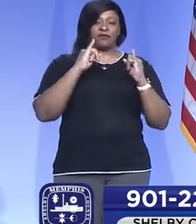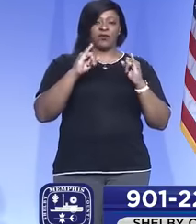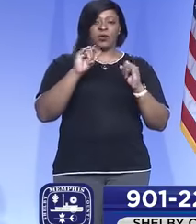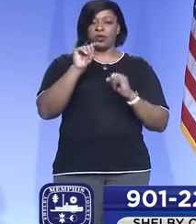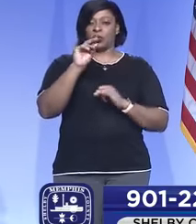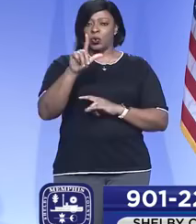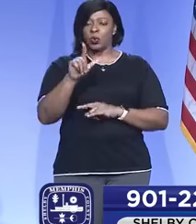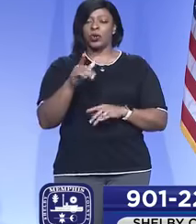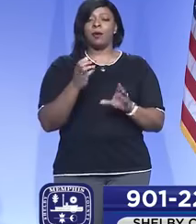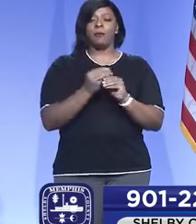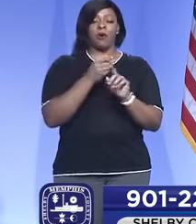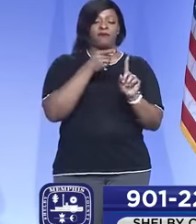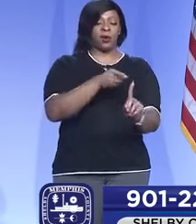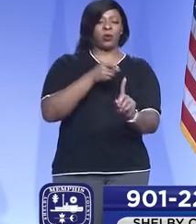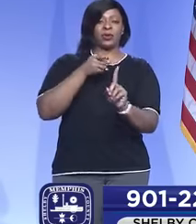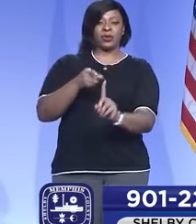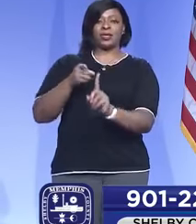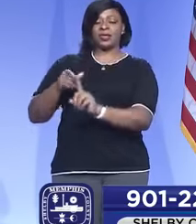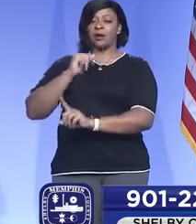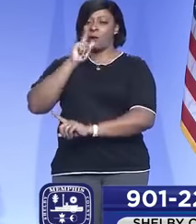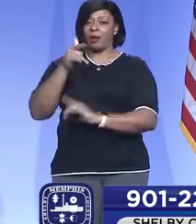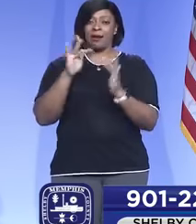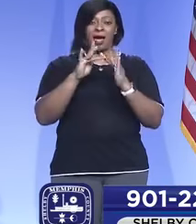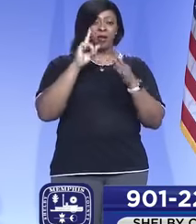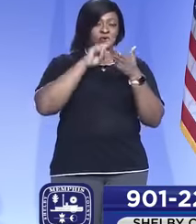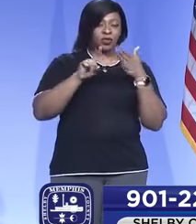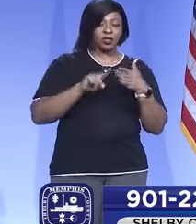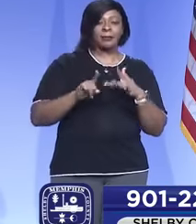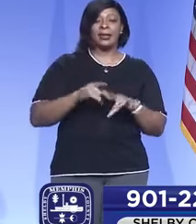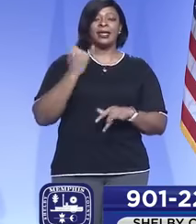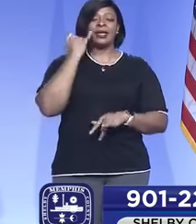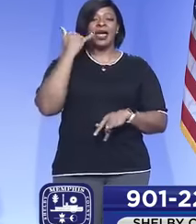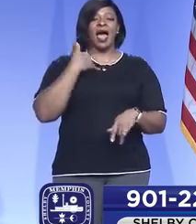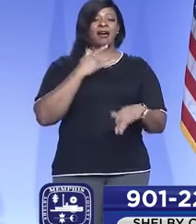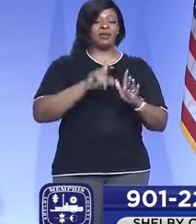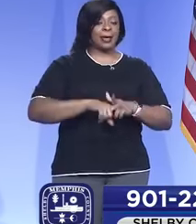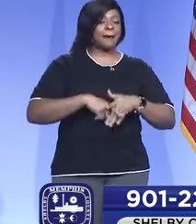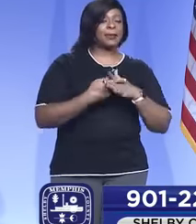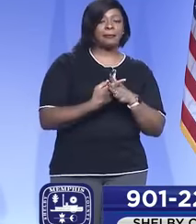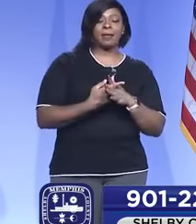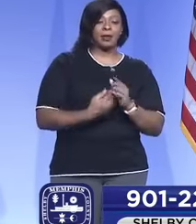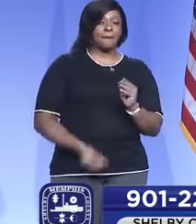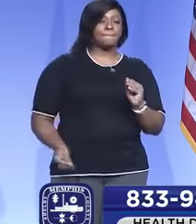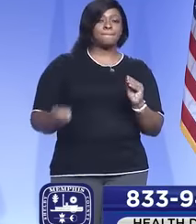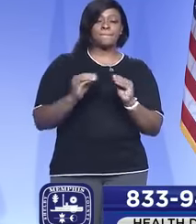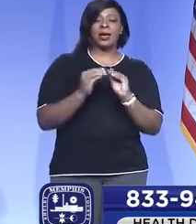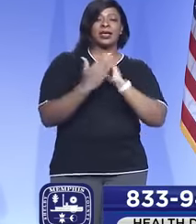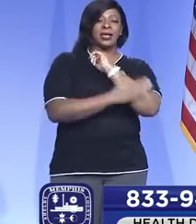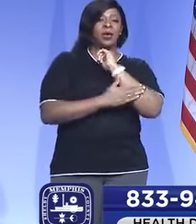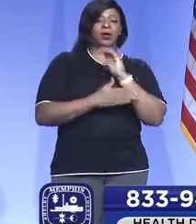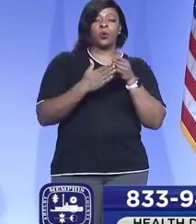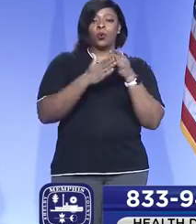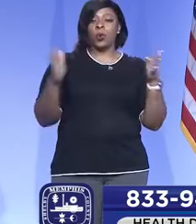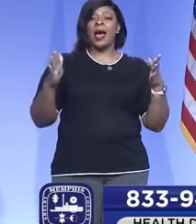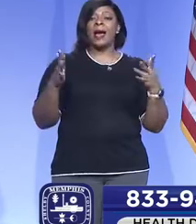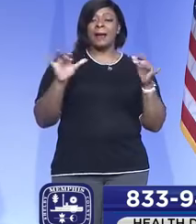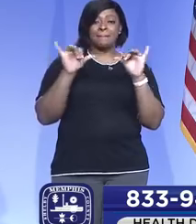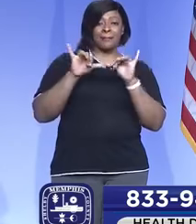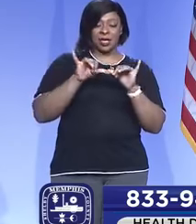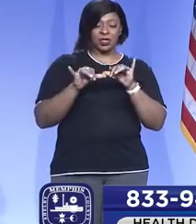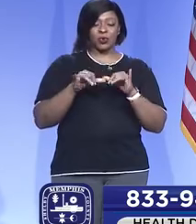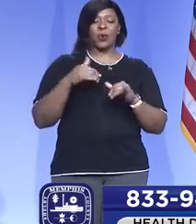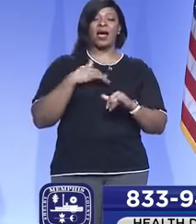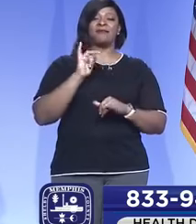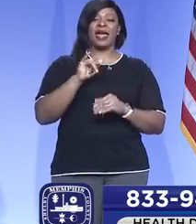could get more laser-focused on not only contact tracing, but if we had to implement more county-wide measures, we had data to